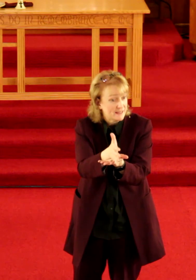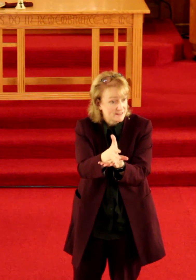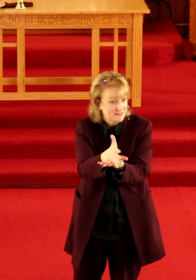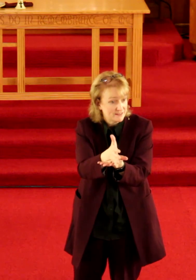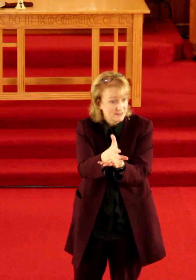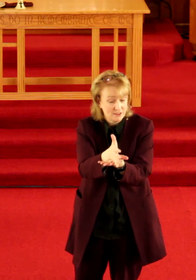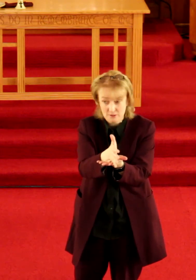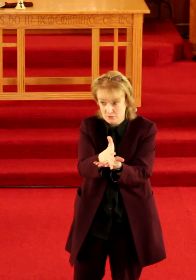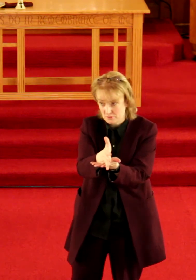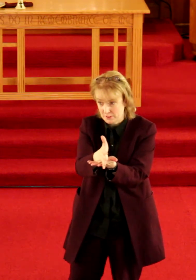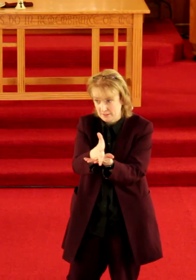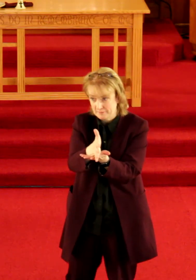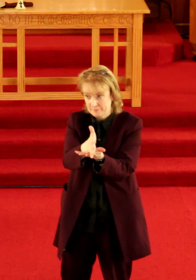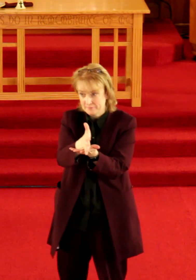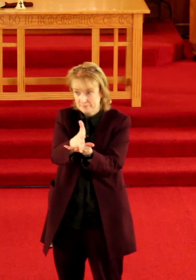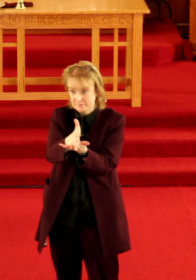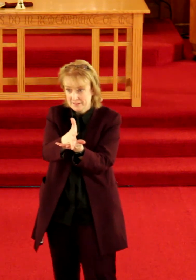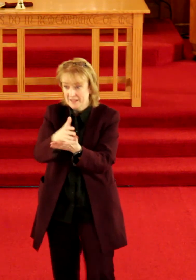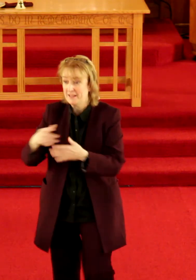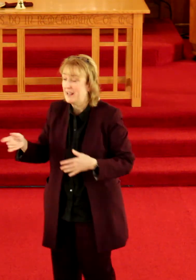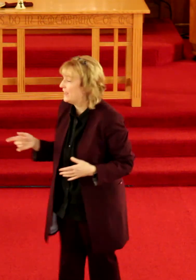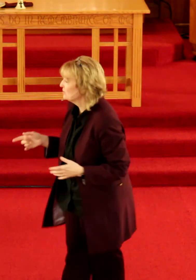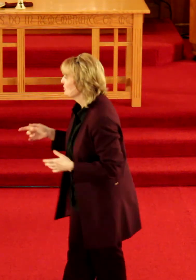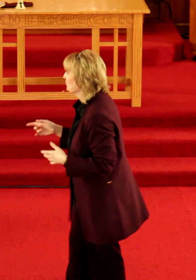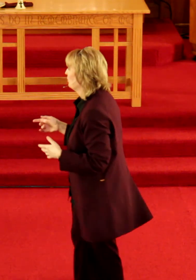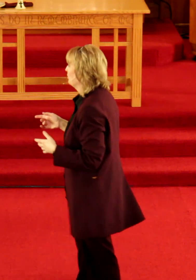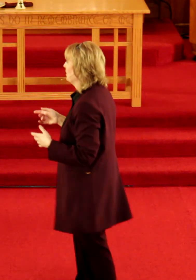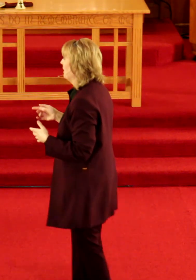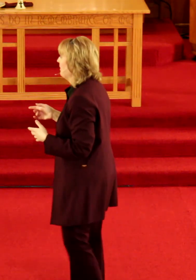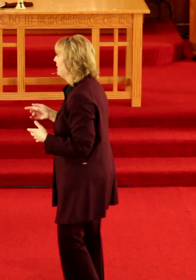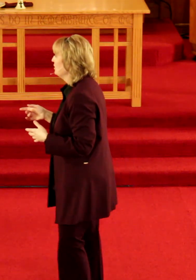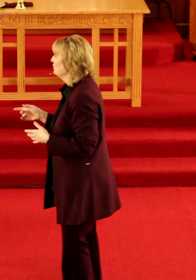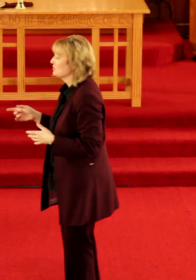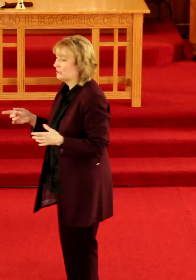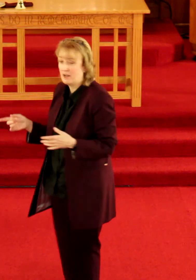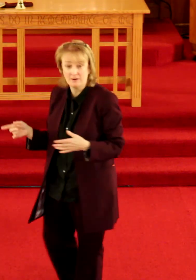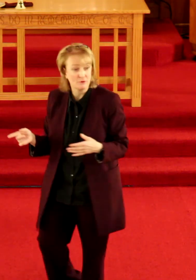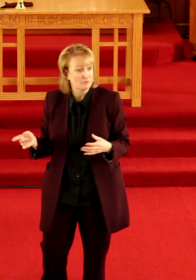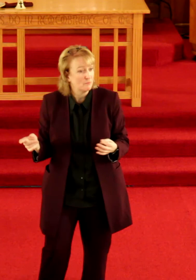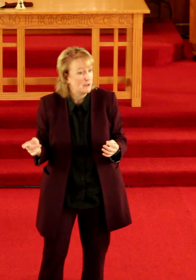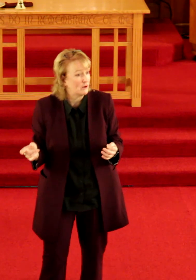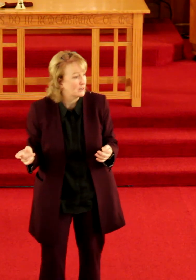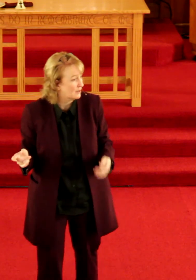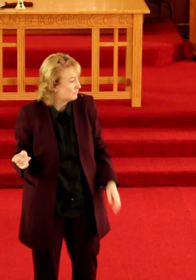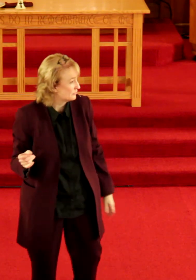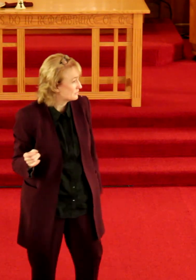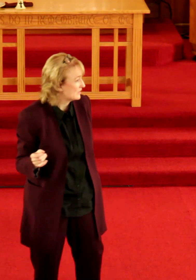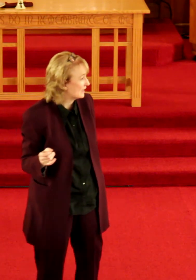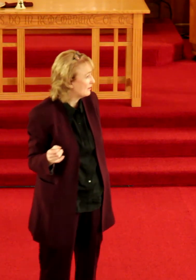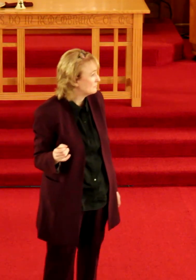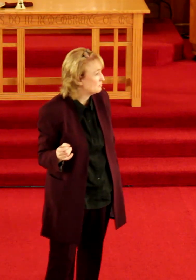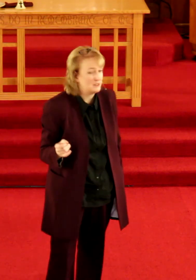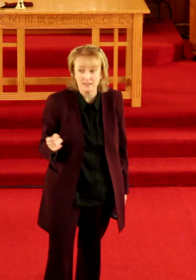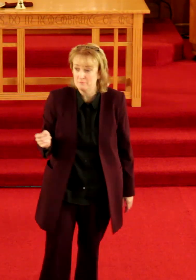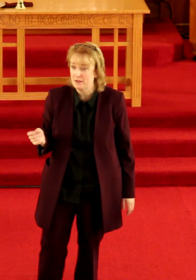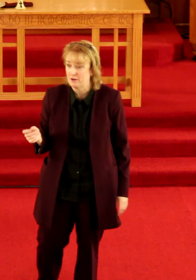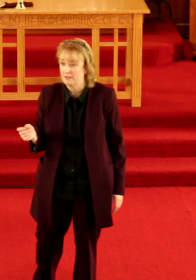the community enhance is a word that i've had to use a lot with married couples that come to me to get married